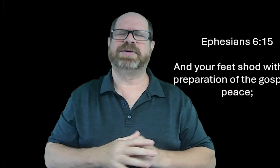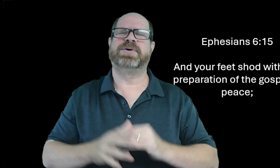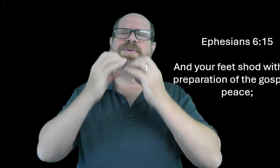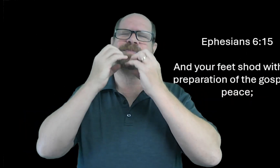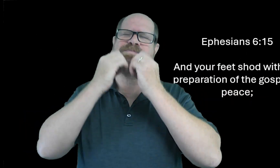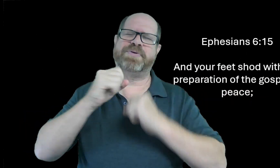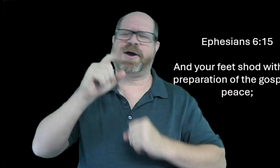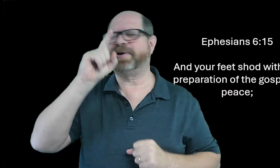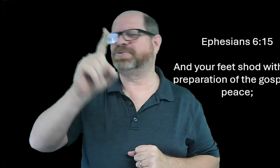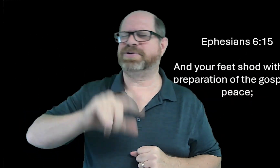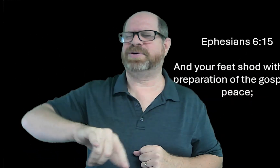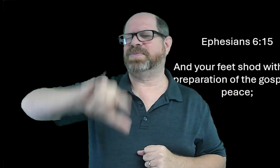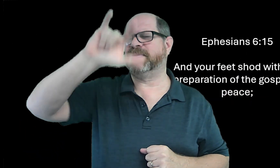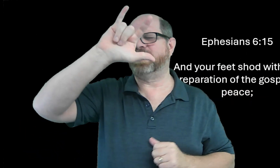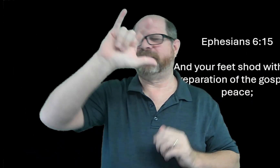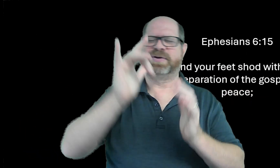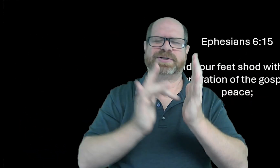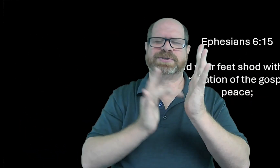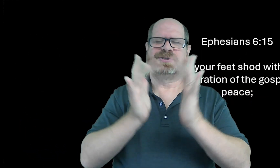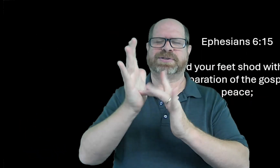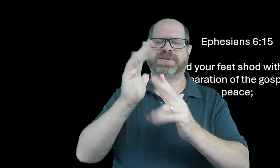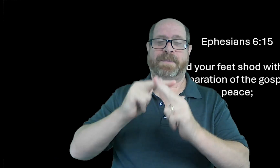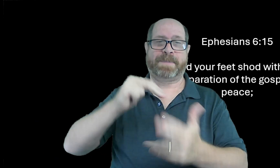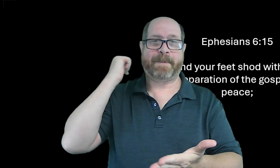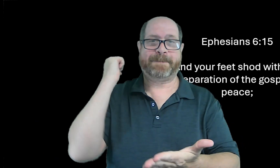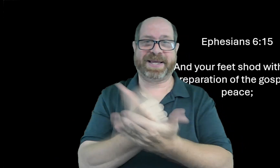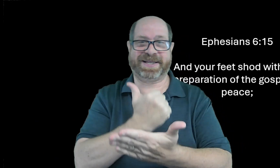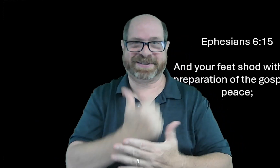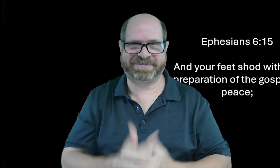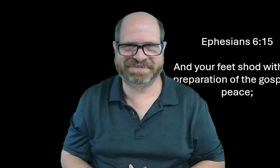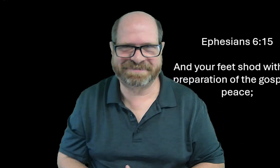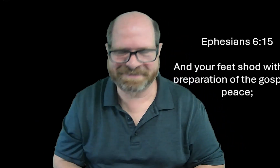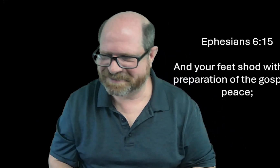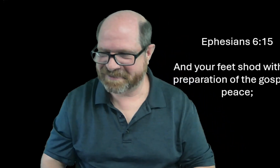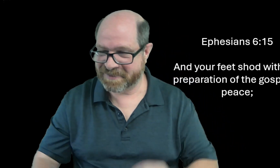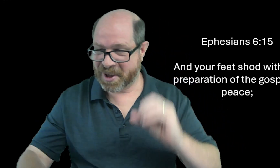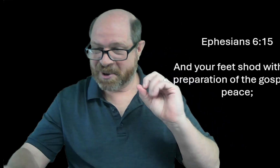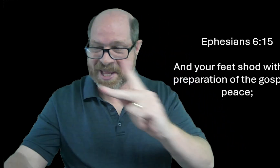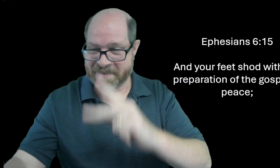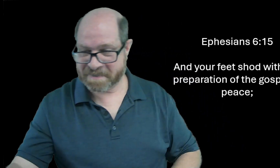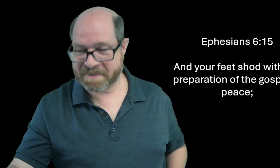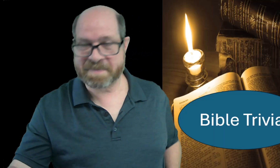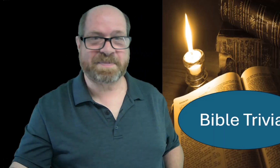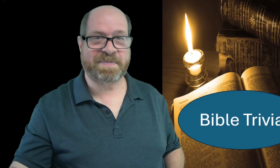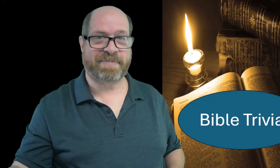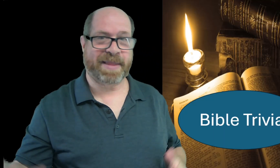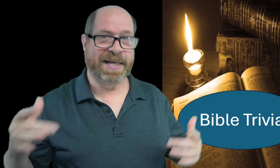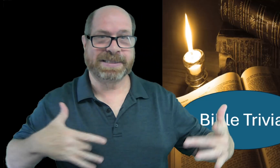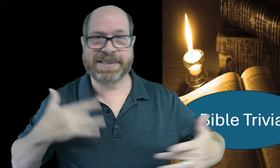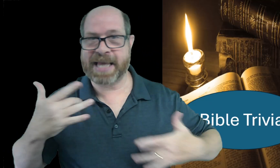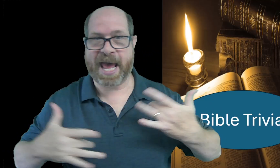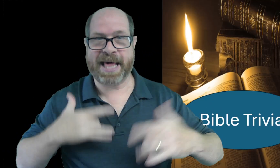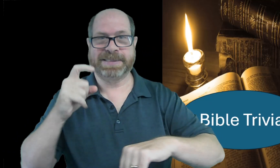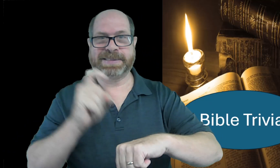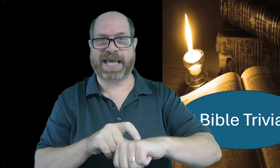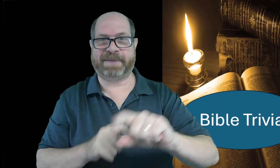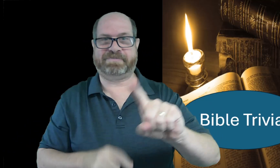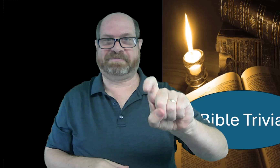your precious we love you in jesus name amen okay i'm excited